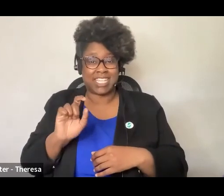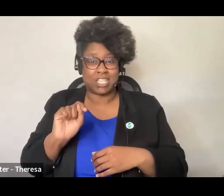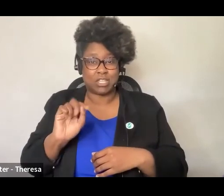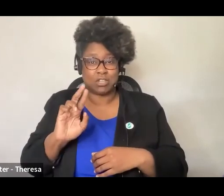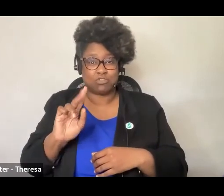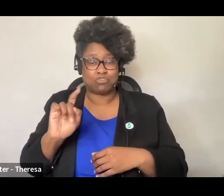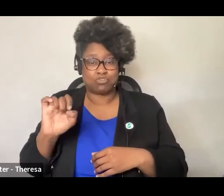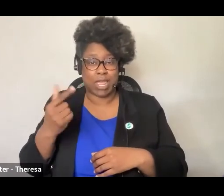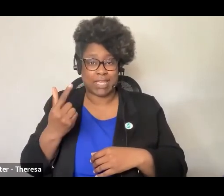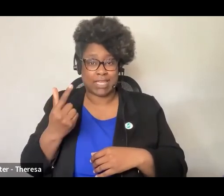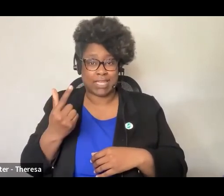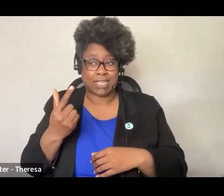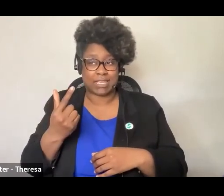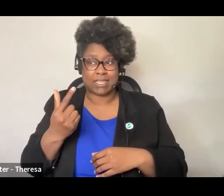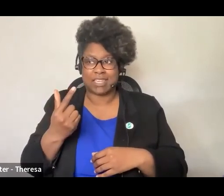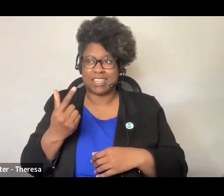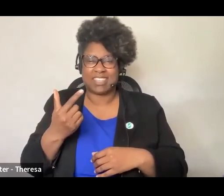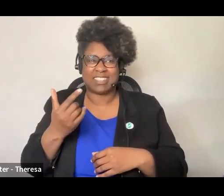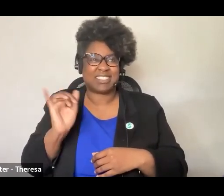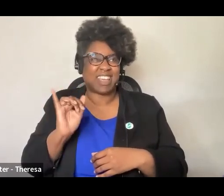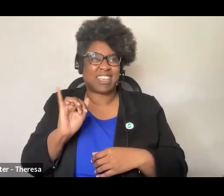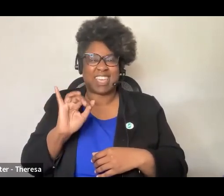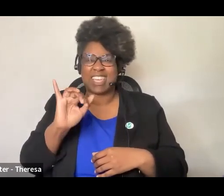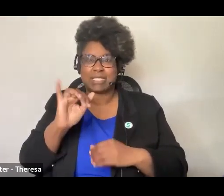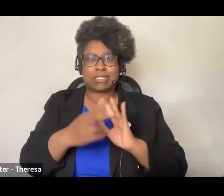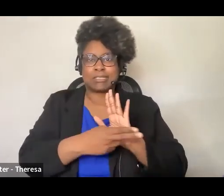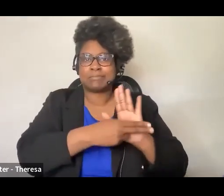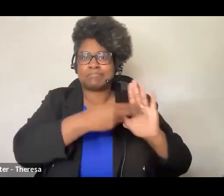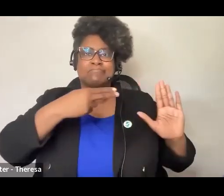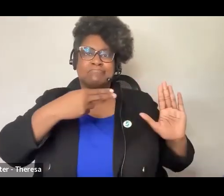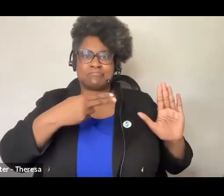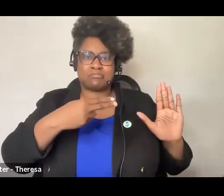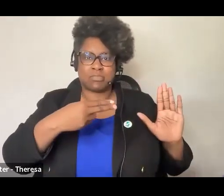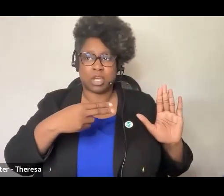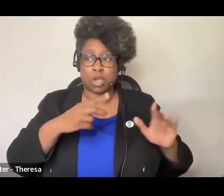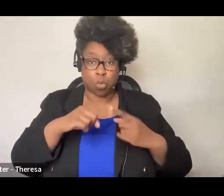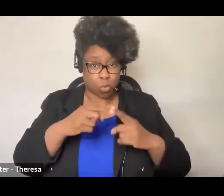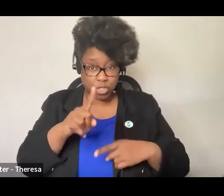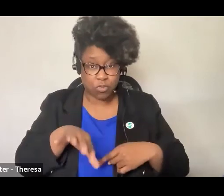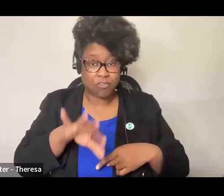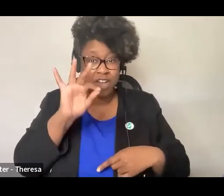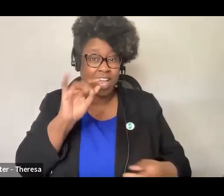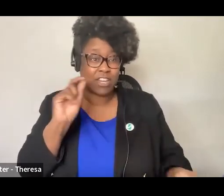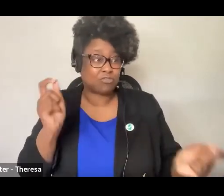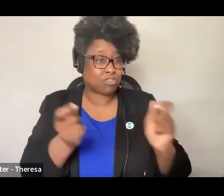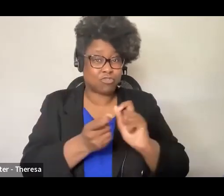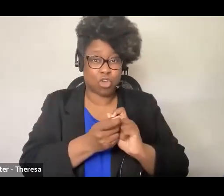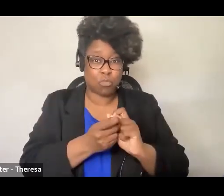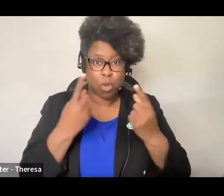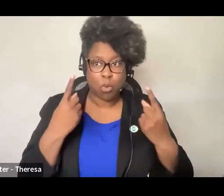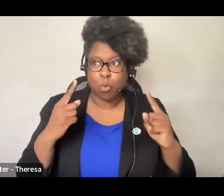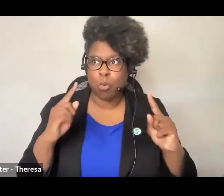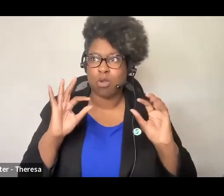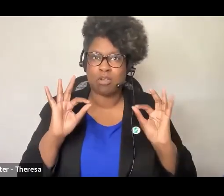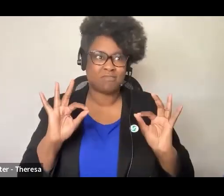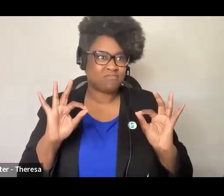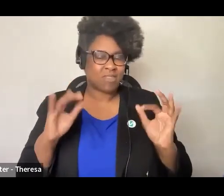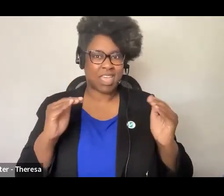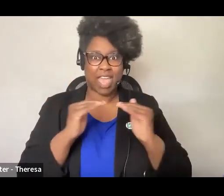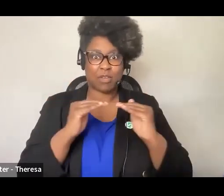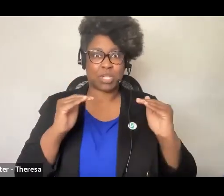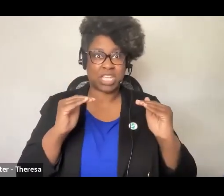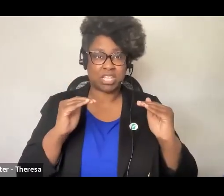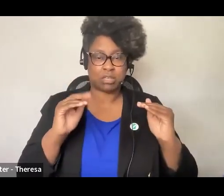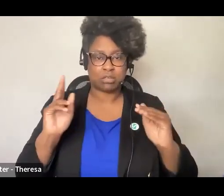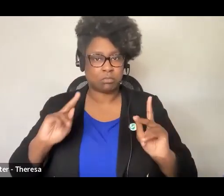emblematic thing about what happens when you find a reform that actually works for equity what happens is people who